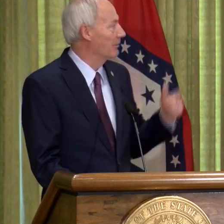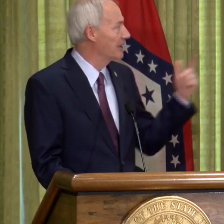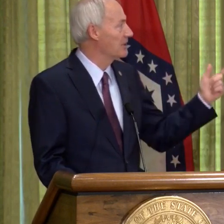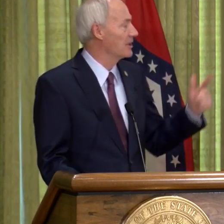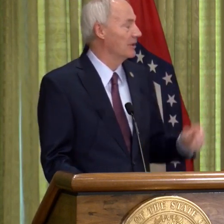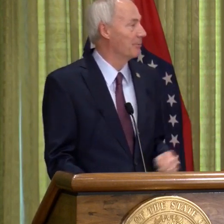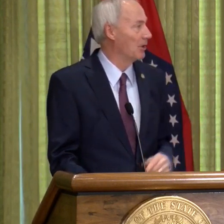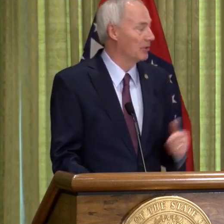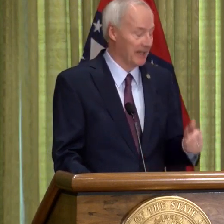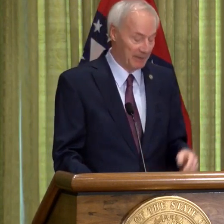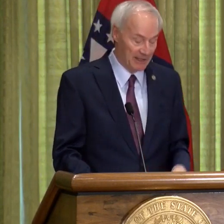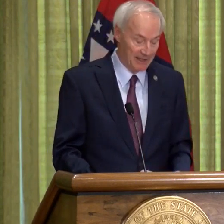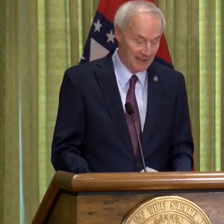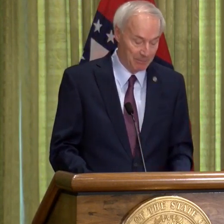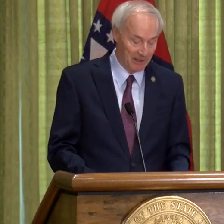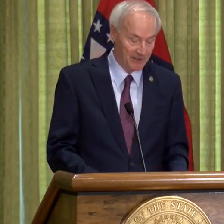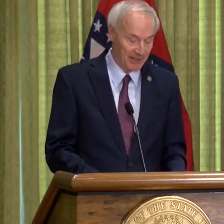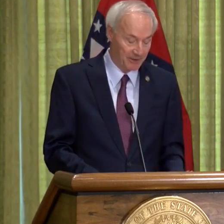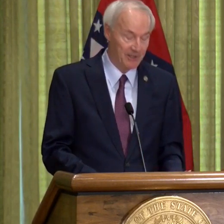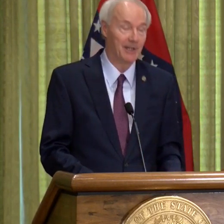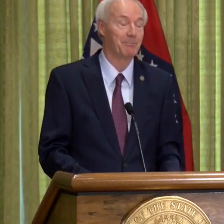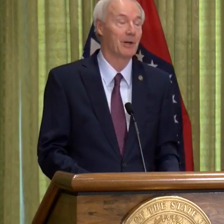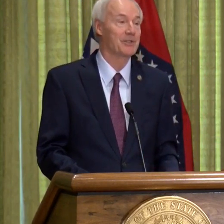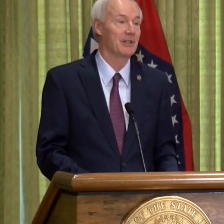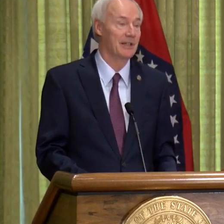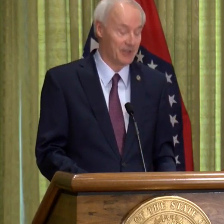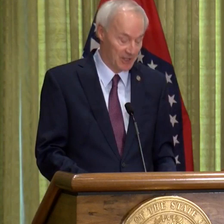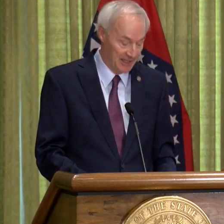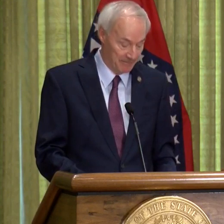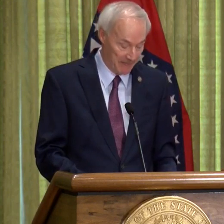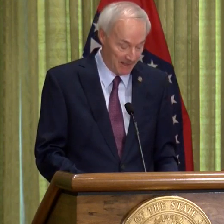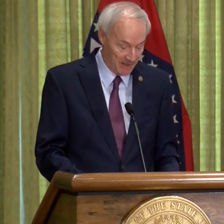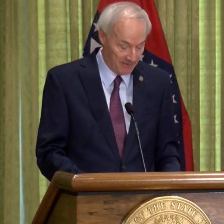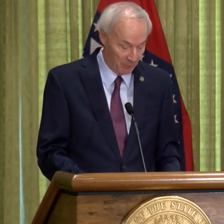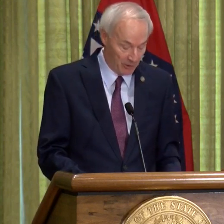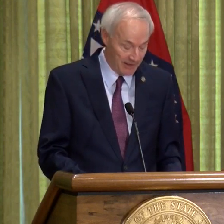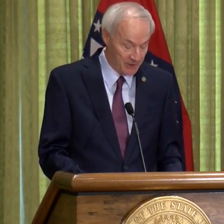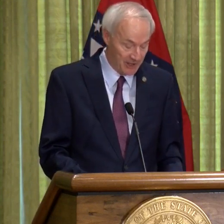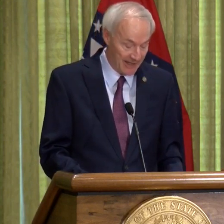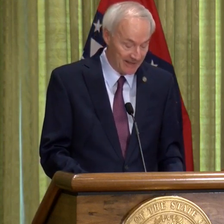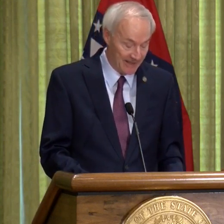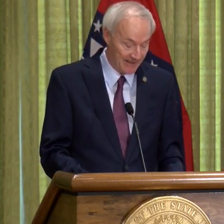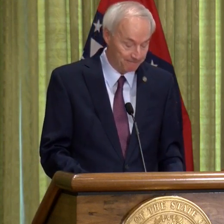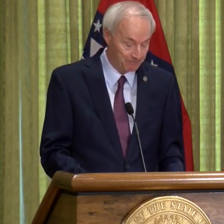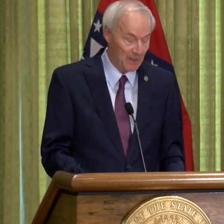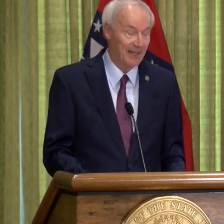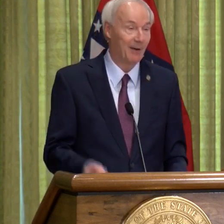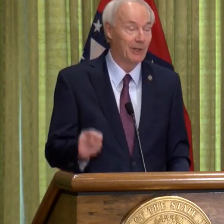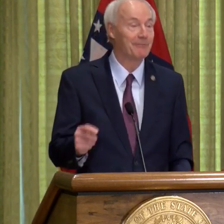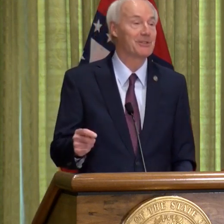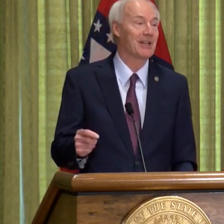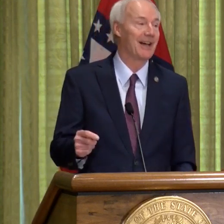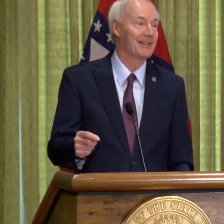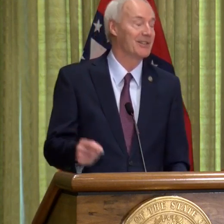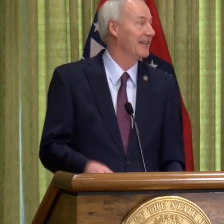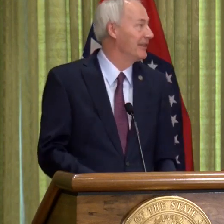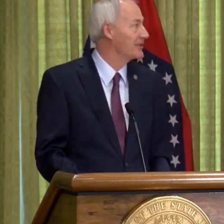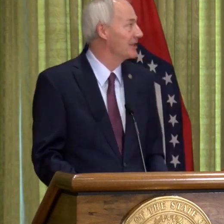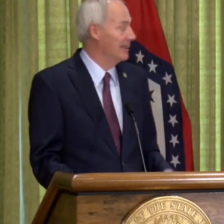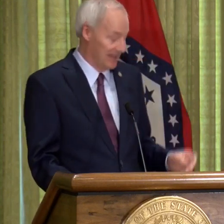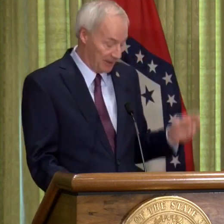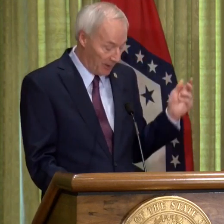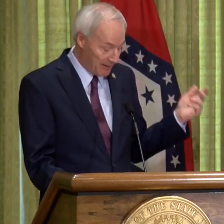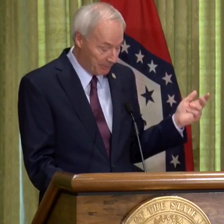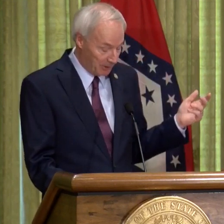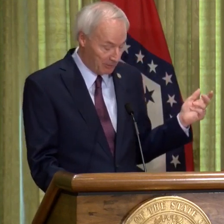And so this is a good program. And again, I applaud Secretary Preston and his team for initiating that. And I would emphasize that